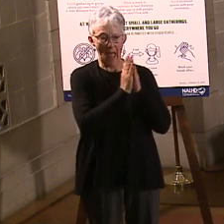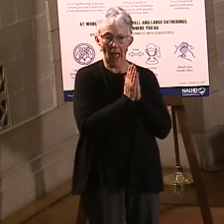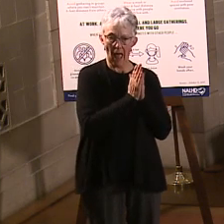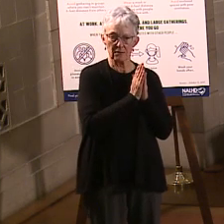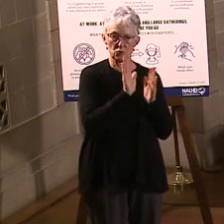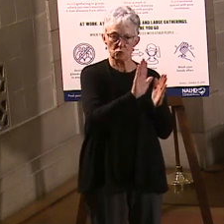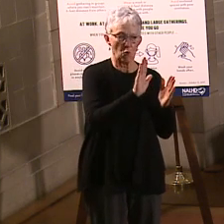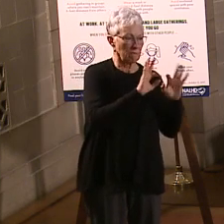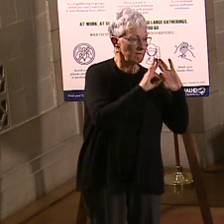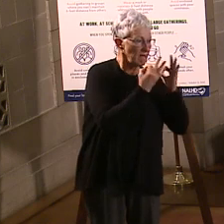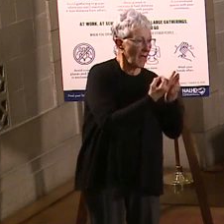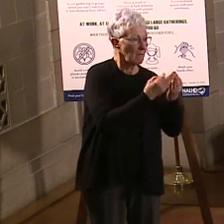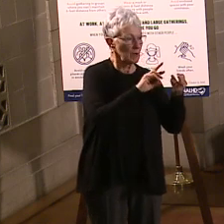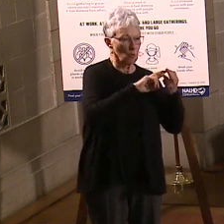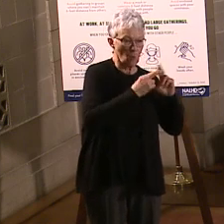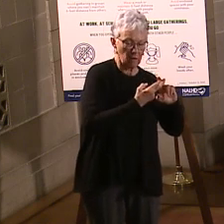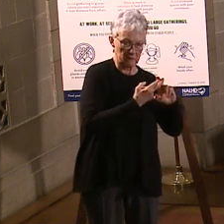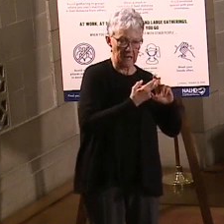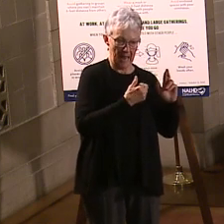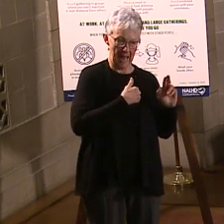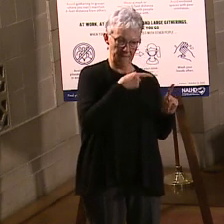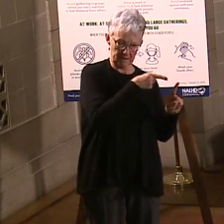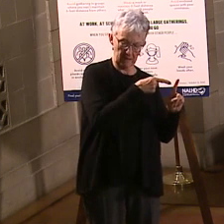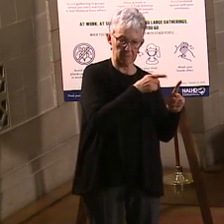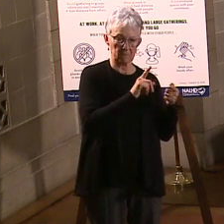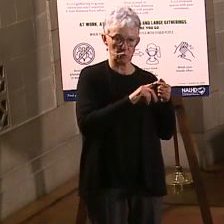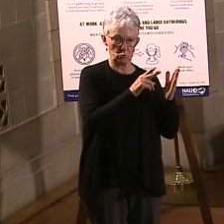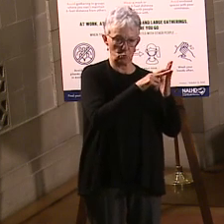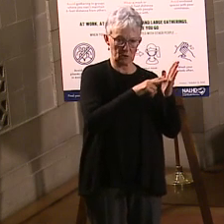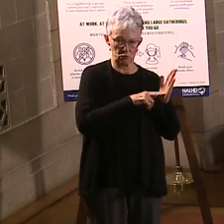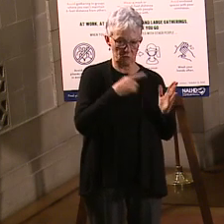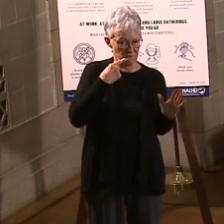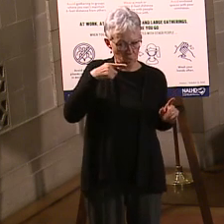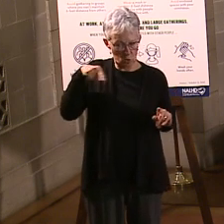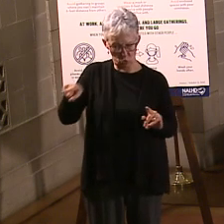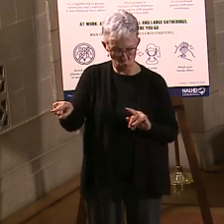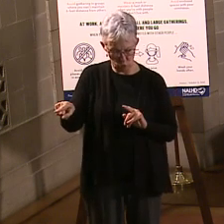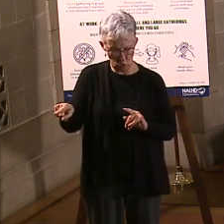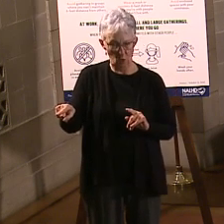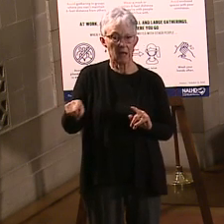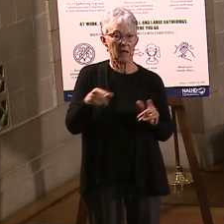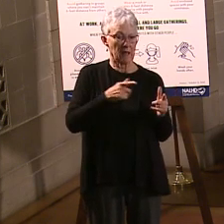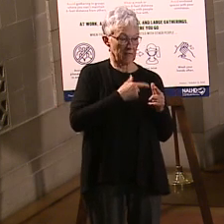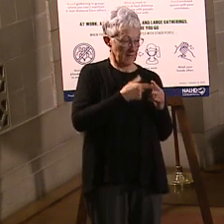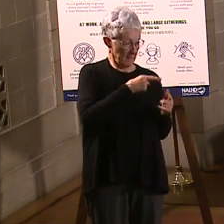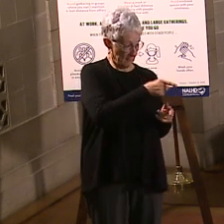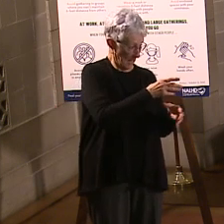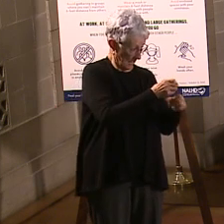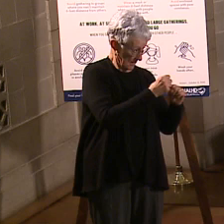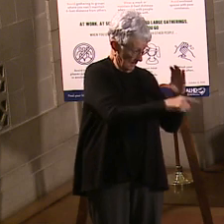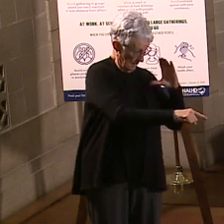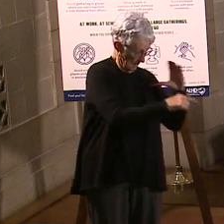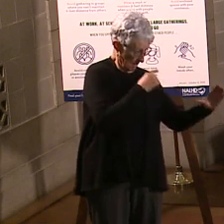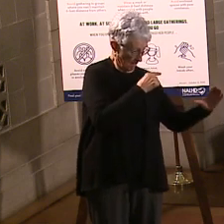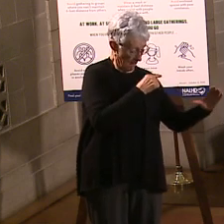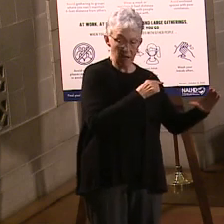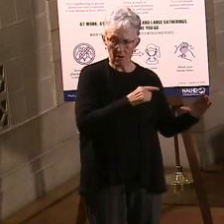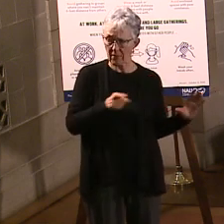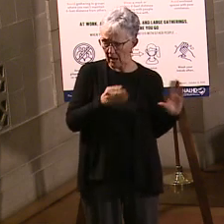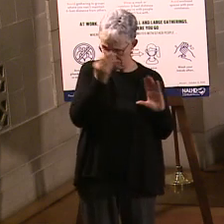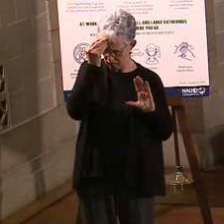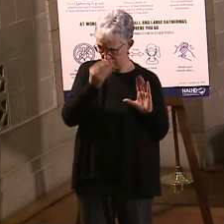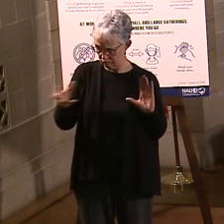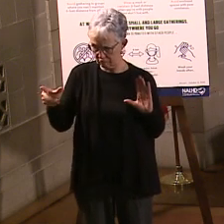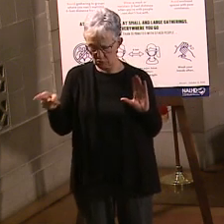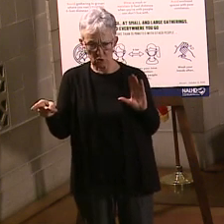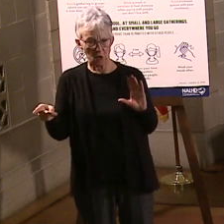number, you could give it to them and have them tell you when these things come. If that doesn't work for you, and that's fine, it doesn't for everybody, we